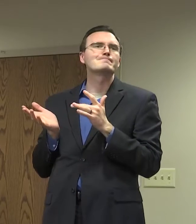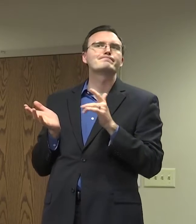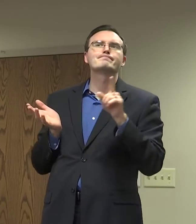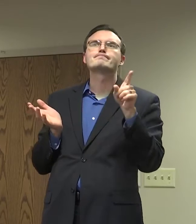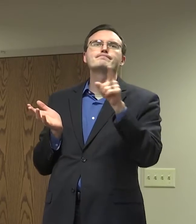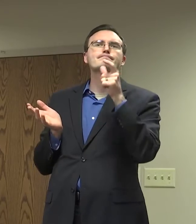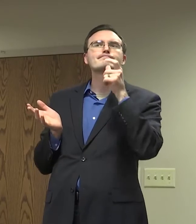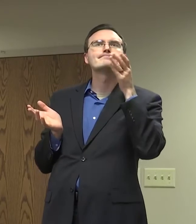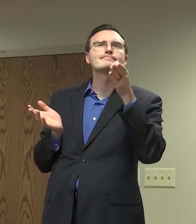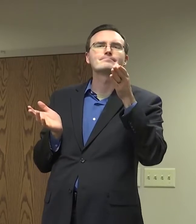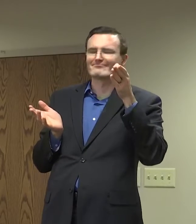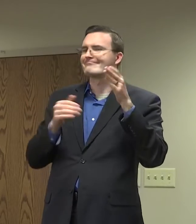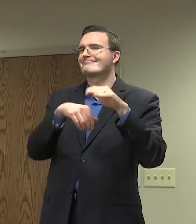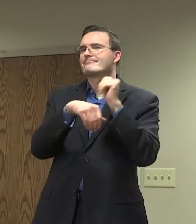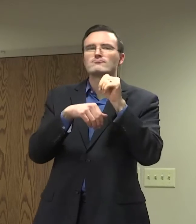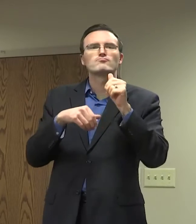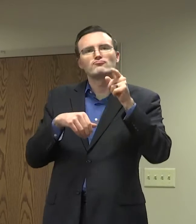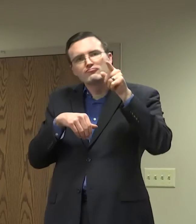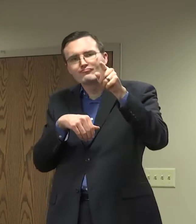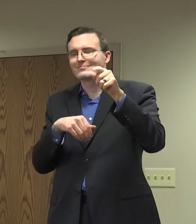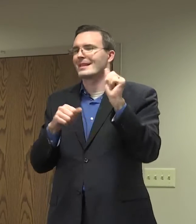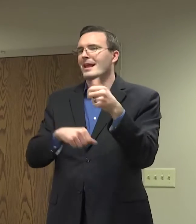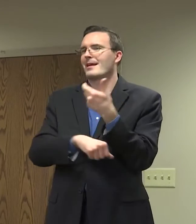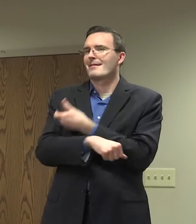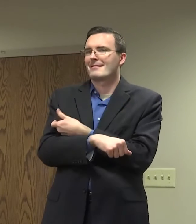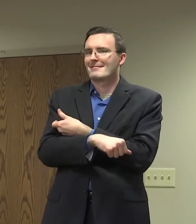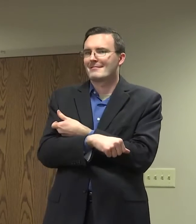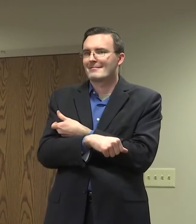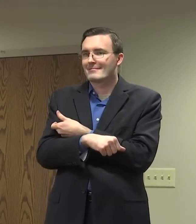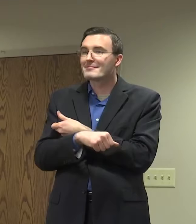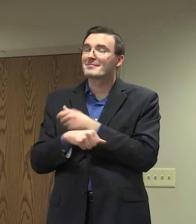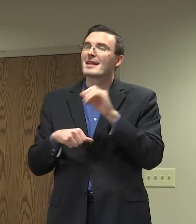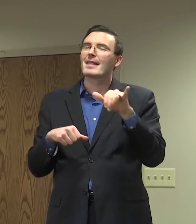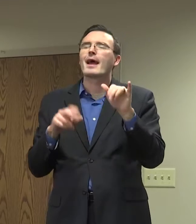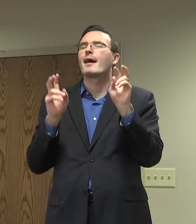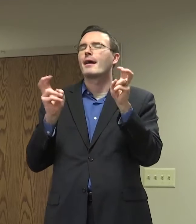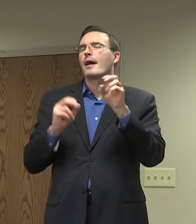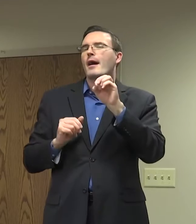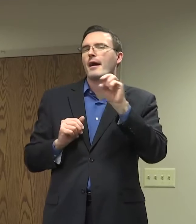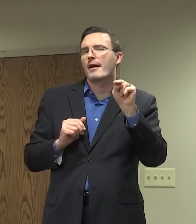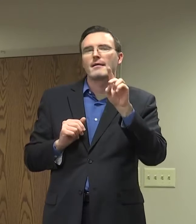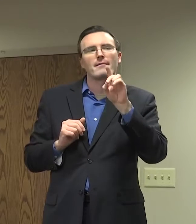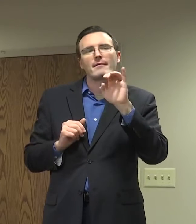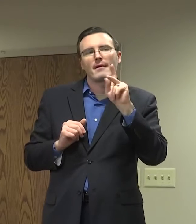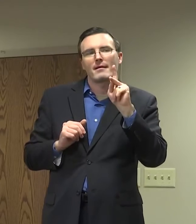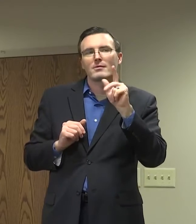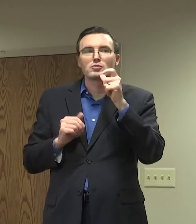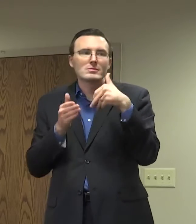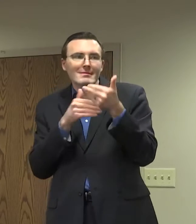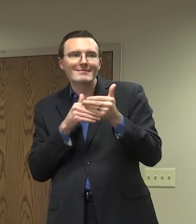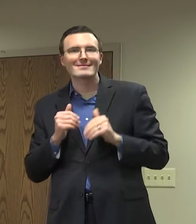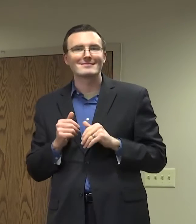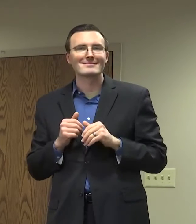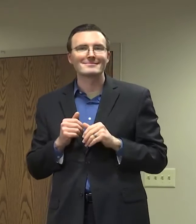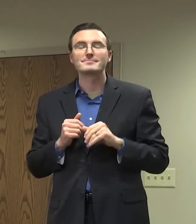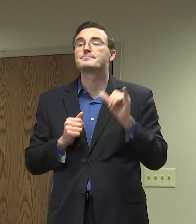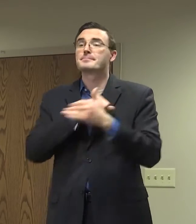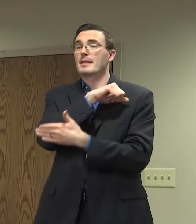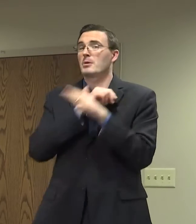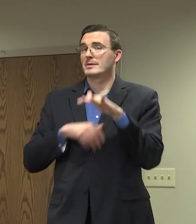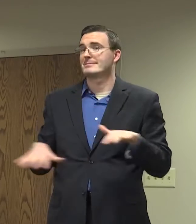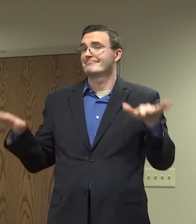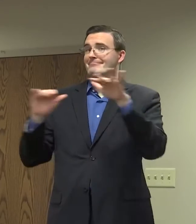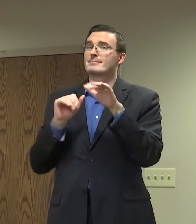on-deck, right? So if there's an extra dose, who do they call in the on-deck? And counties throughout the state of Illinois